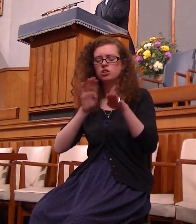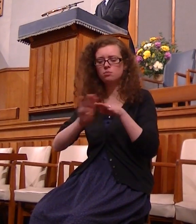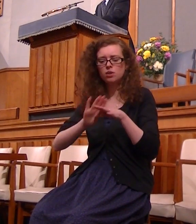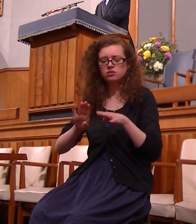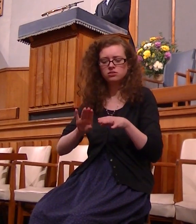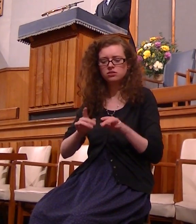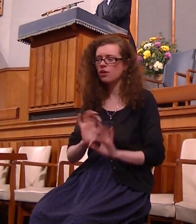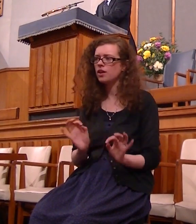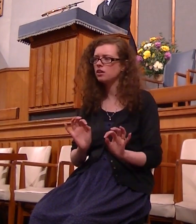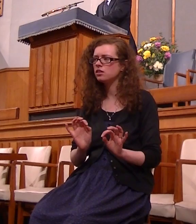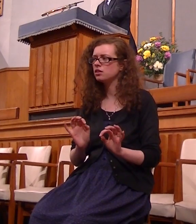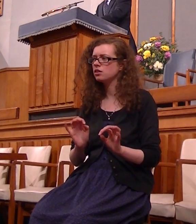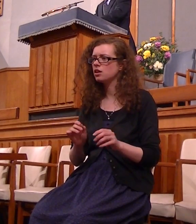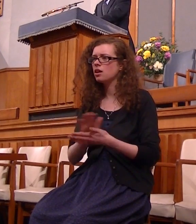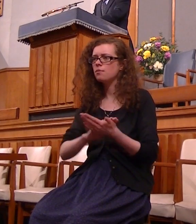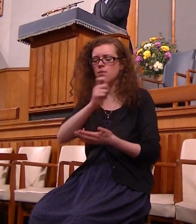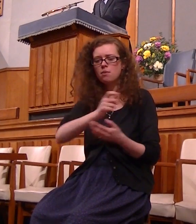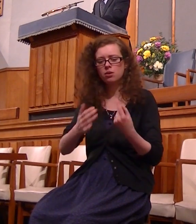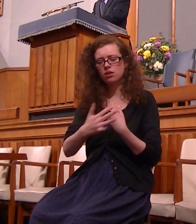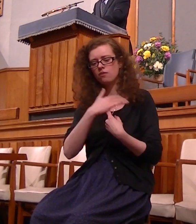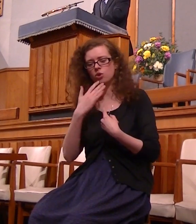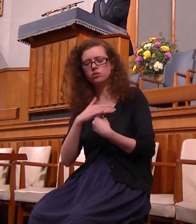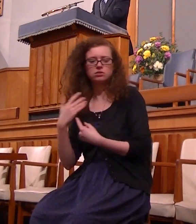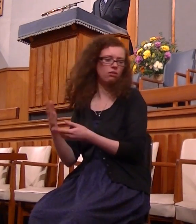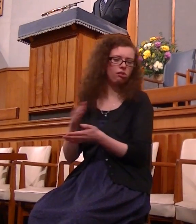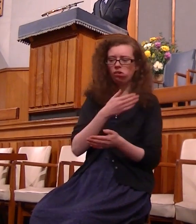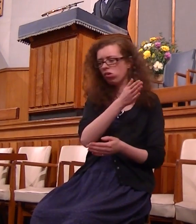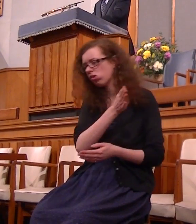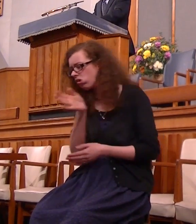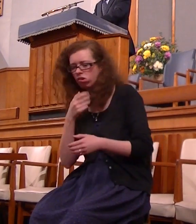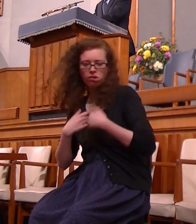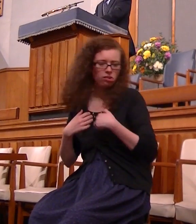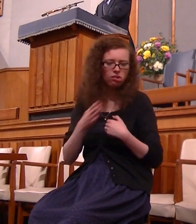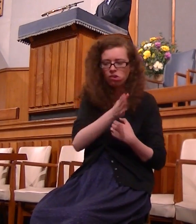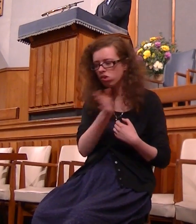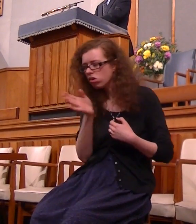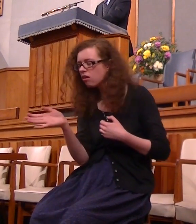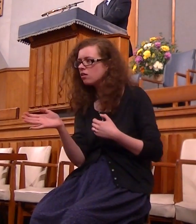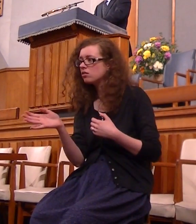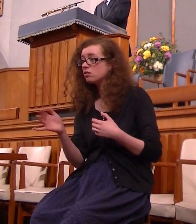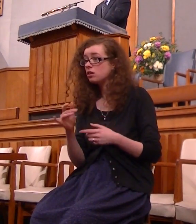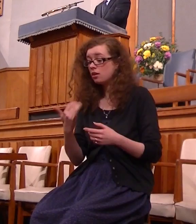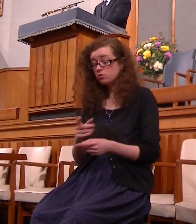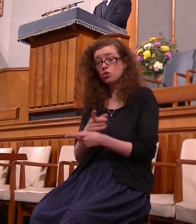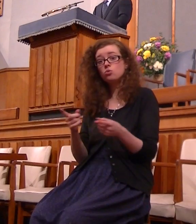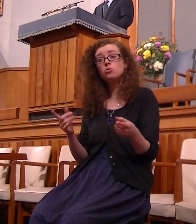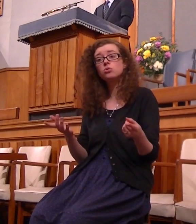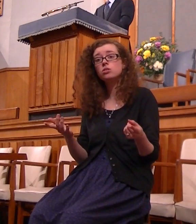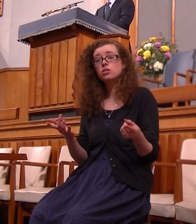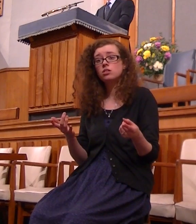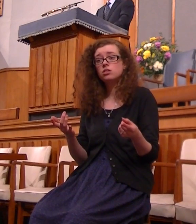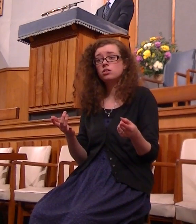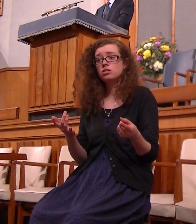by other people tossed about gagging about as the old saying goes with